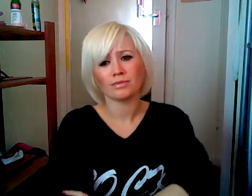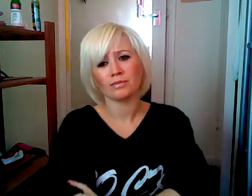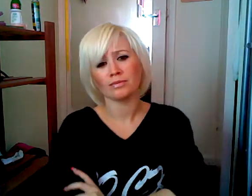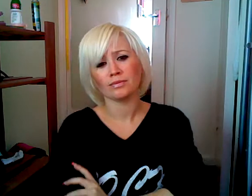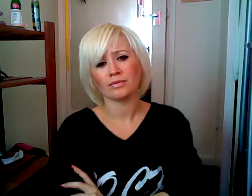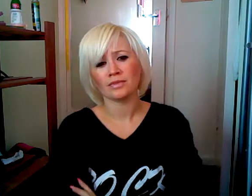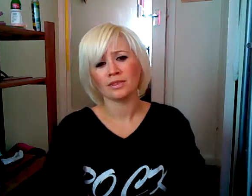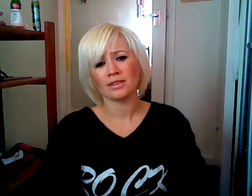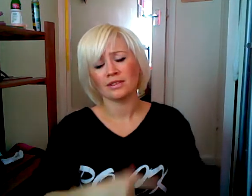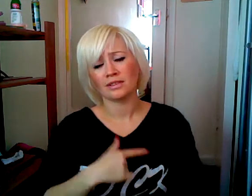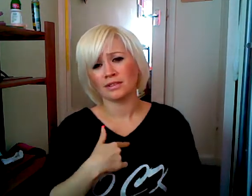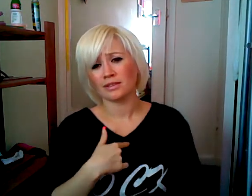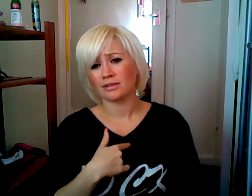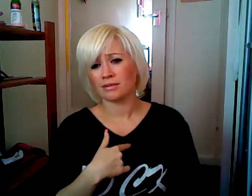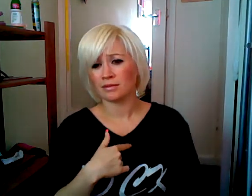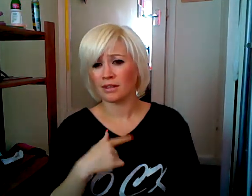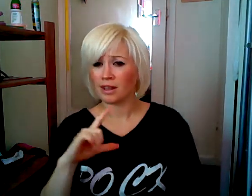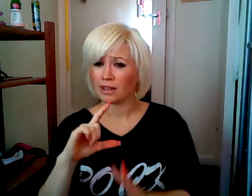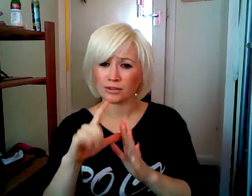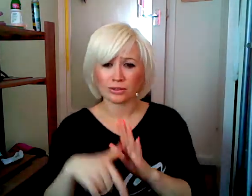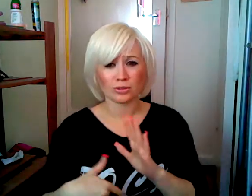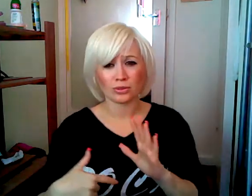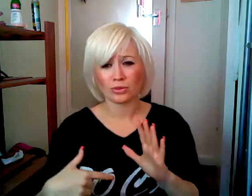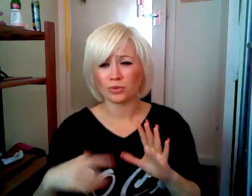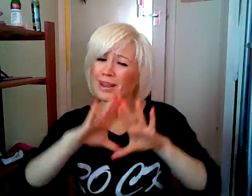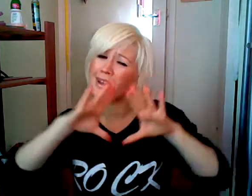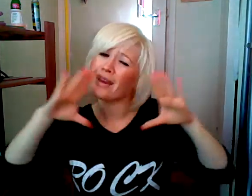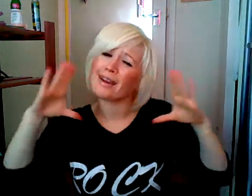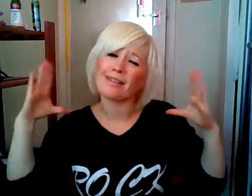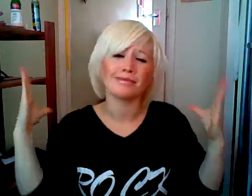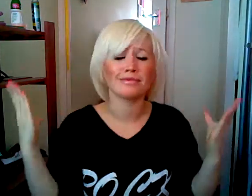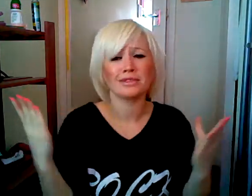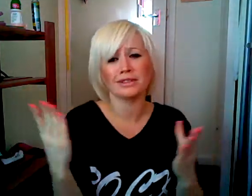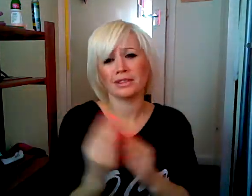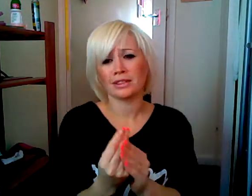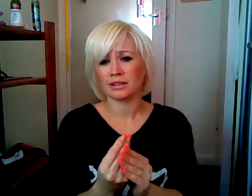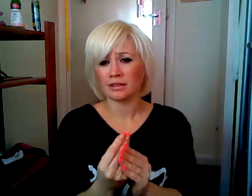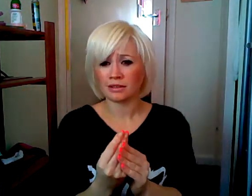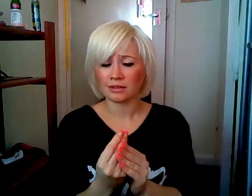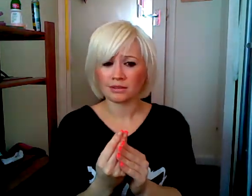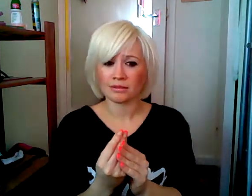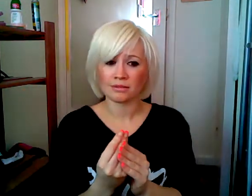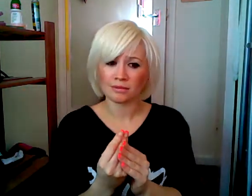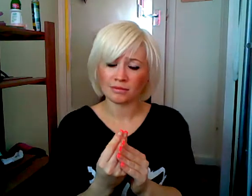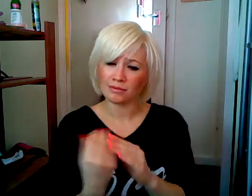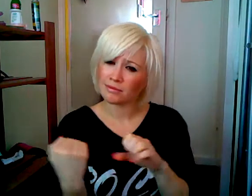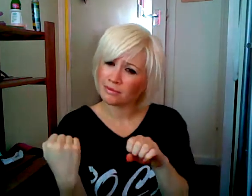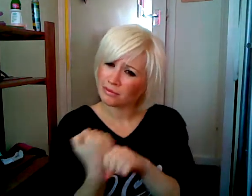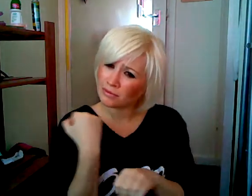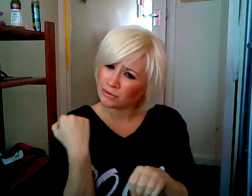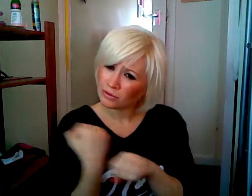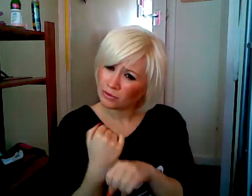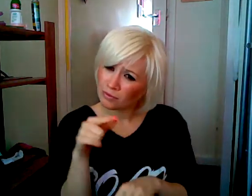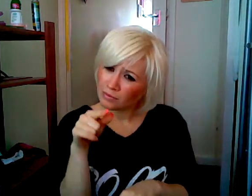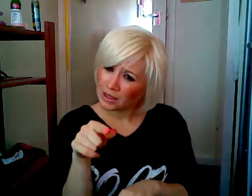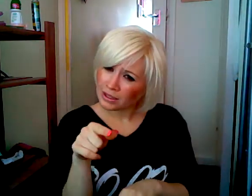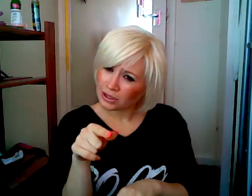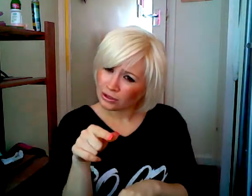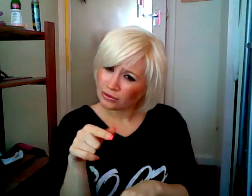I know there's nothing that I would do to make you